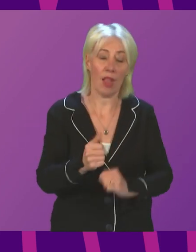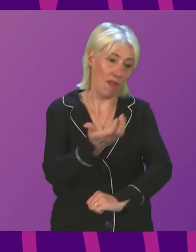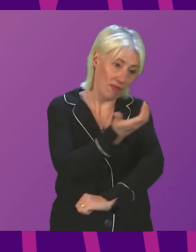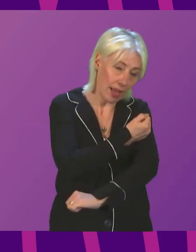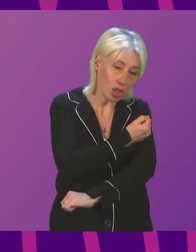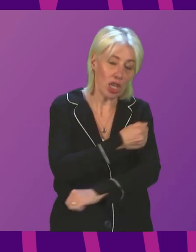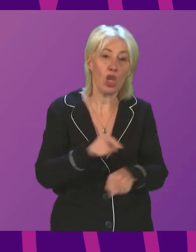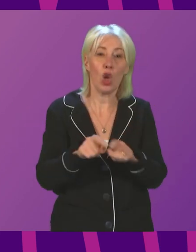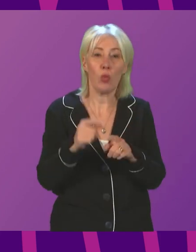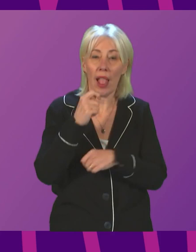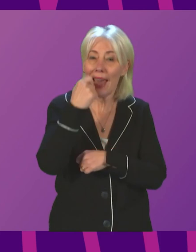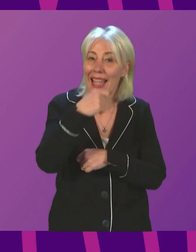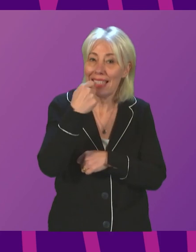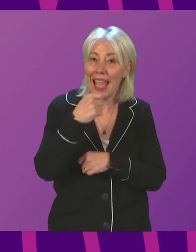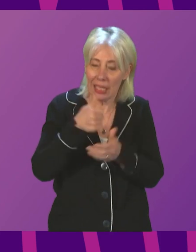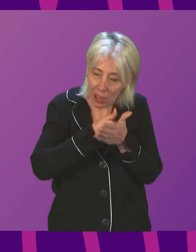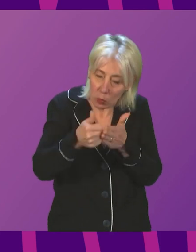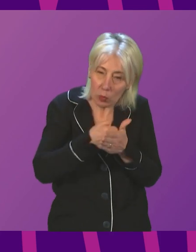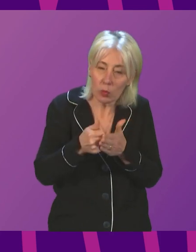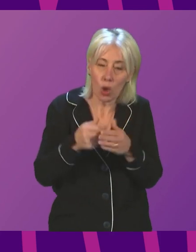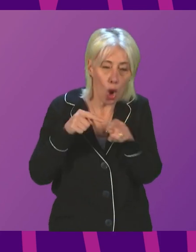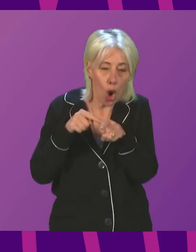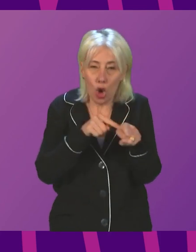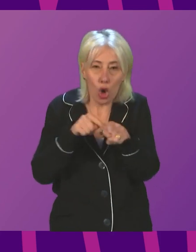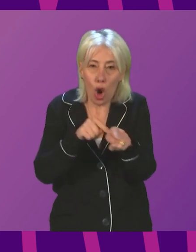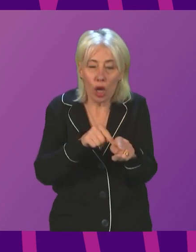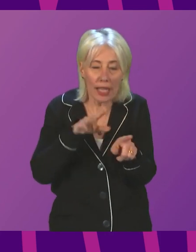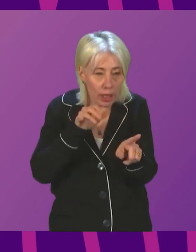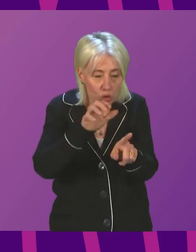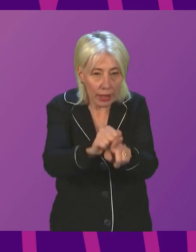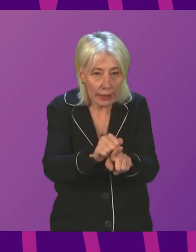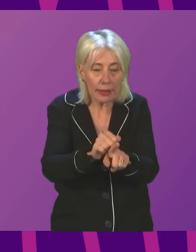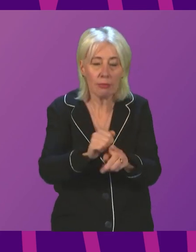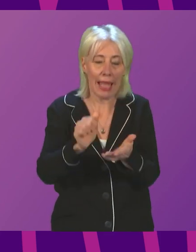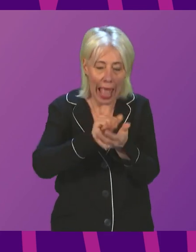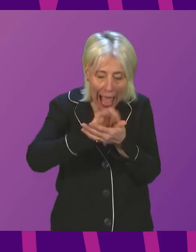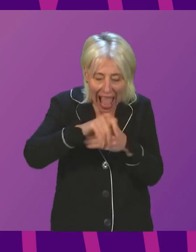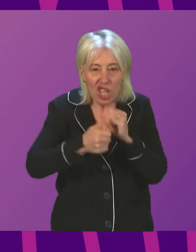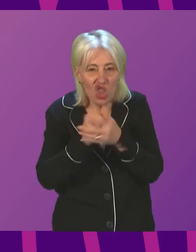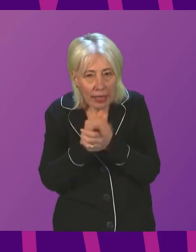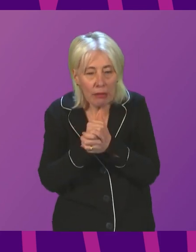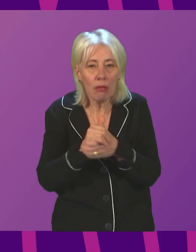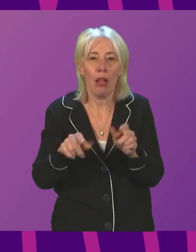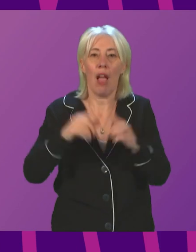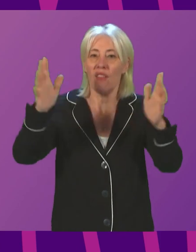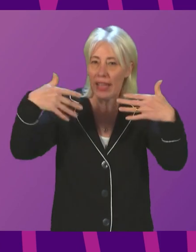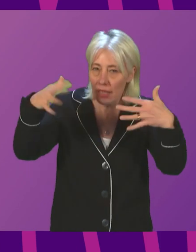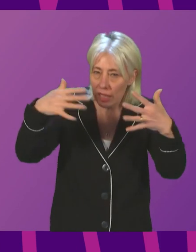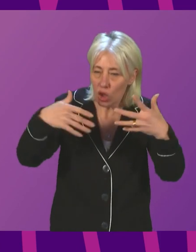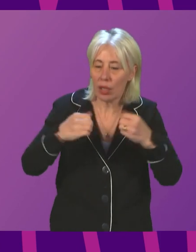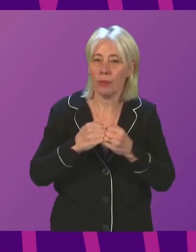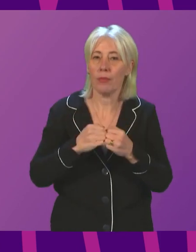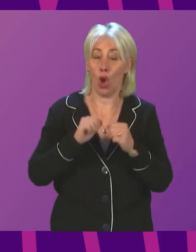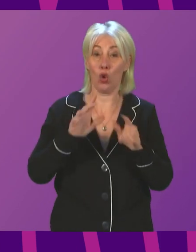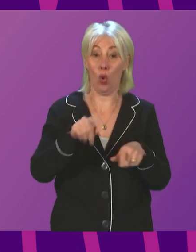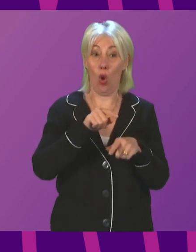a robust testing regime, contact tracing, hygiene measures and ventilation. Of course, while public health measures